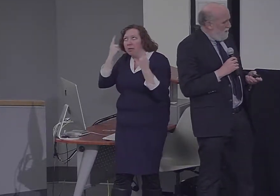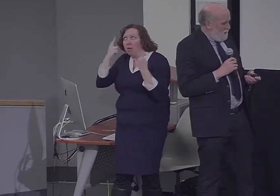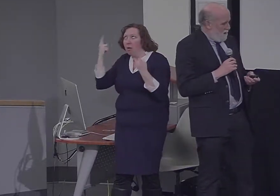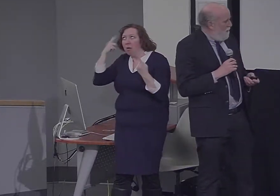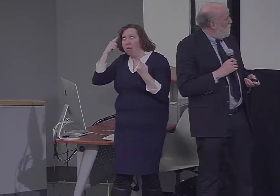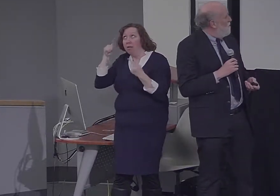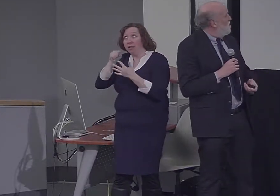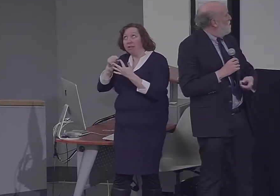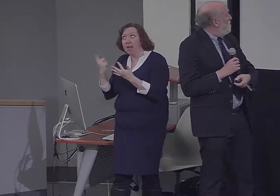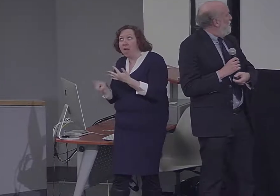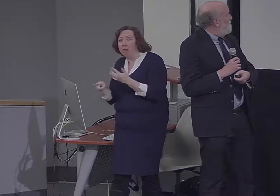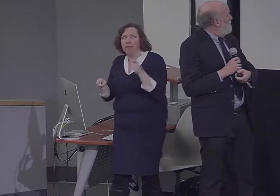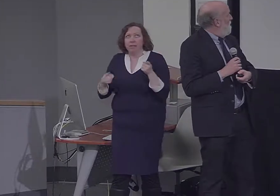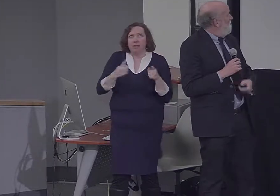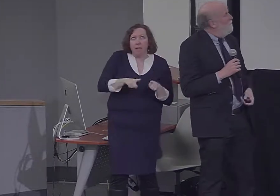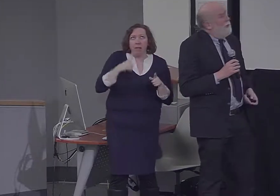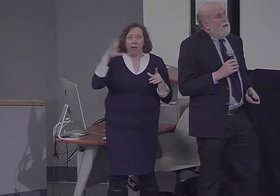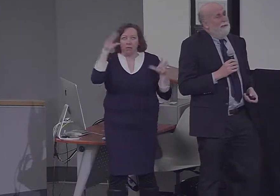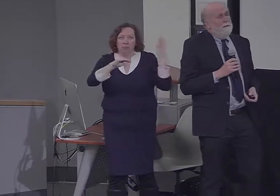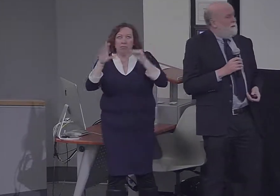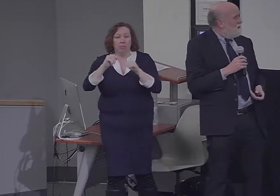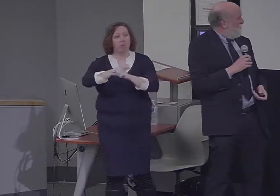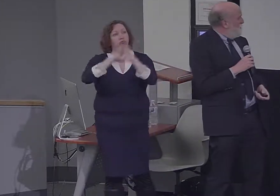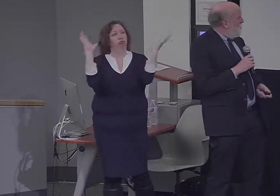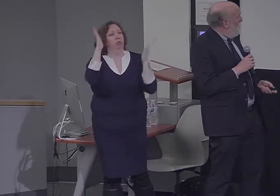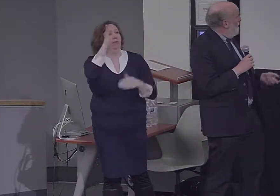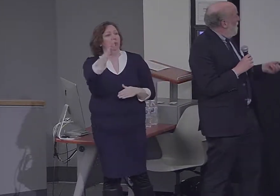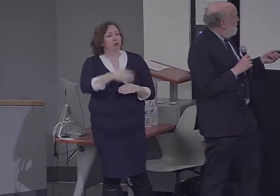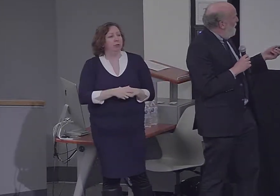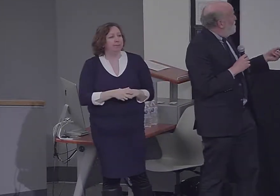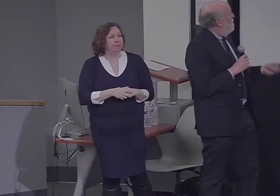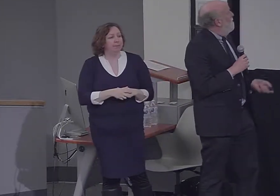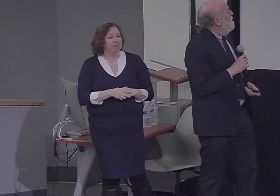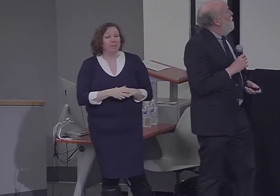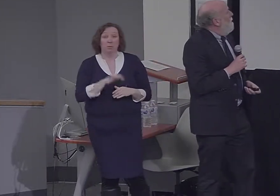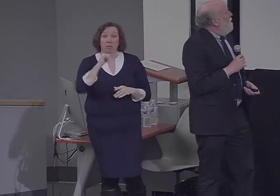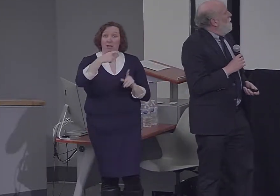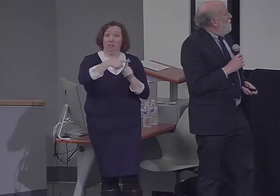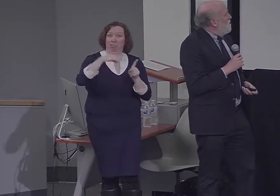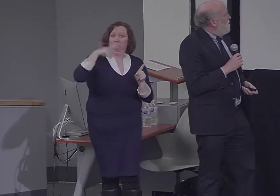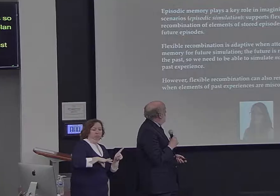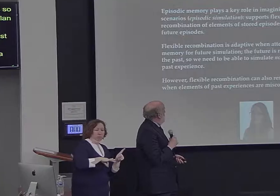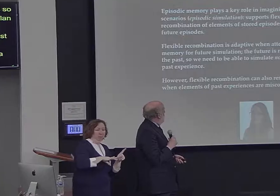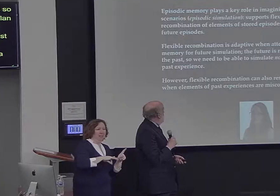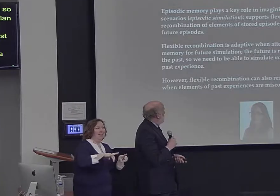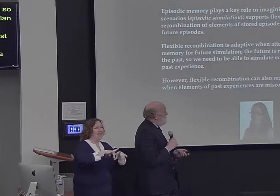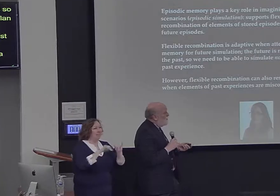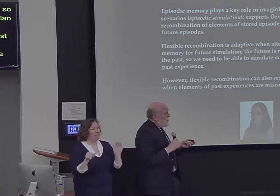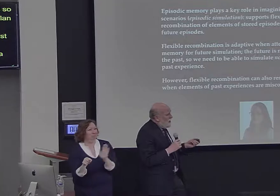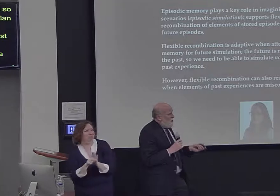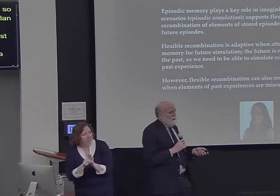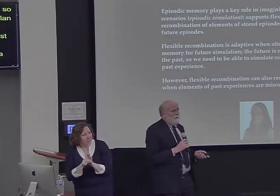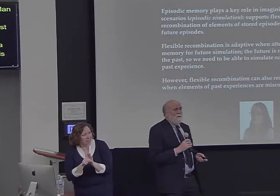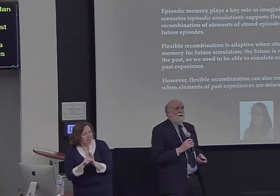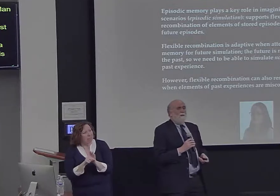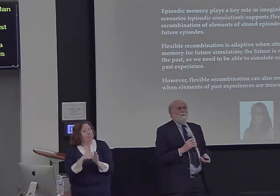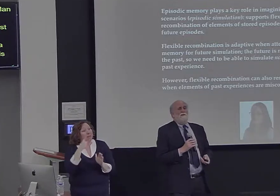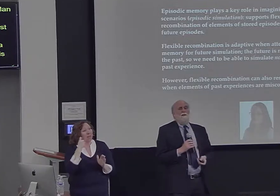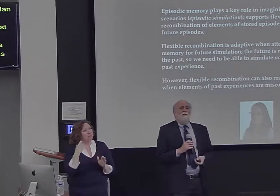saw a potential downside that this flexible recombination can also result in memory errors when elements of past